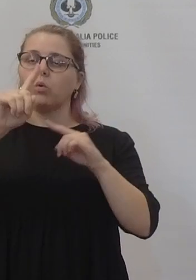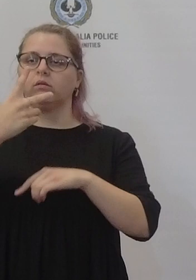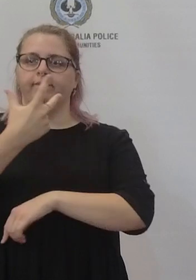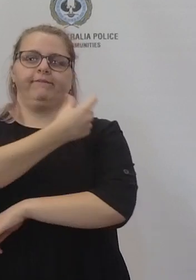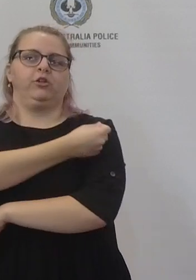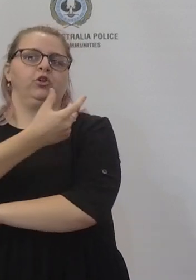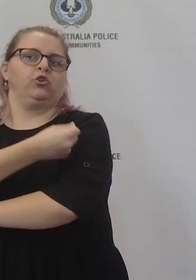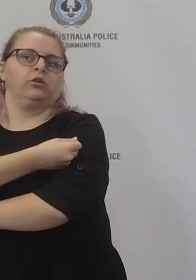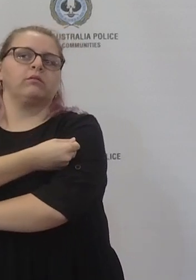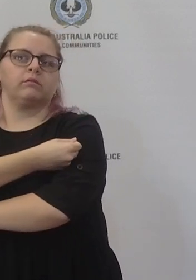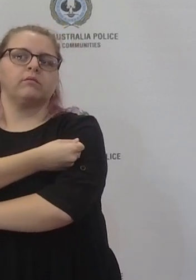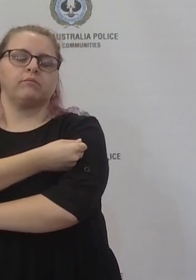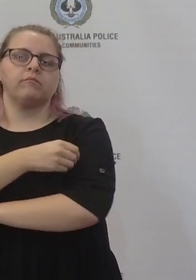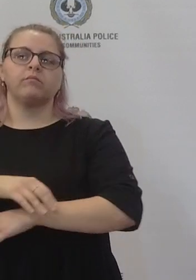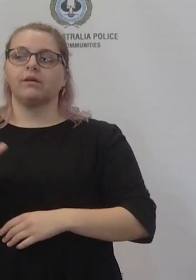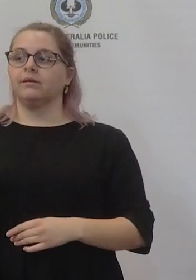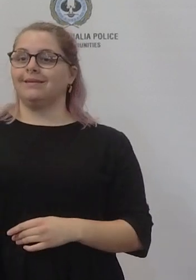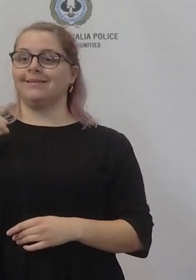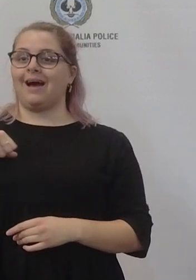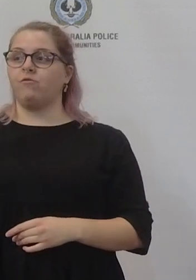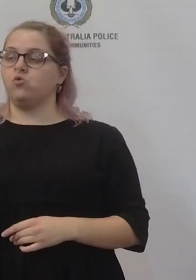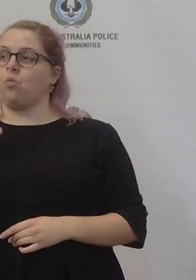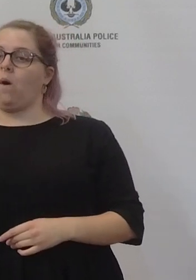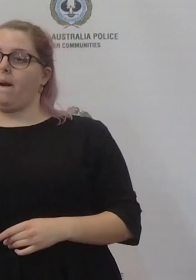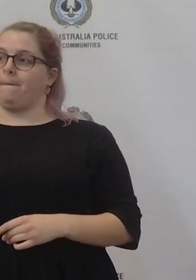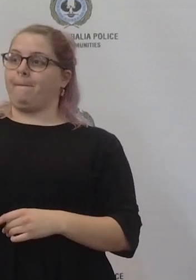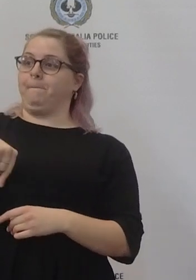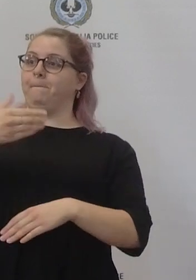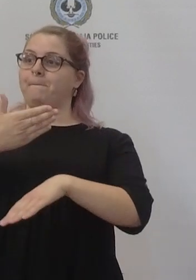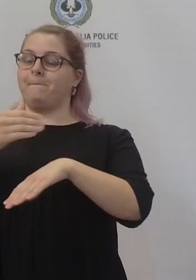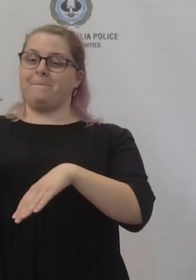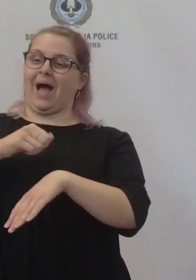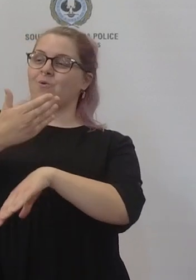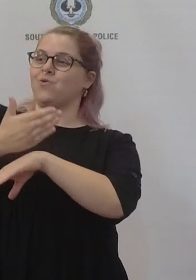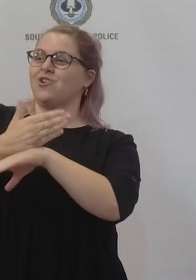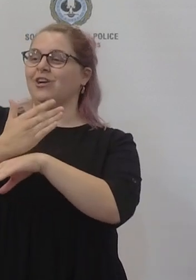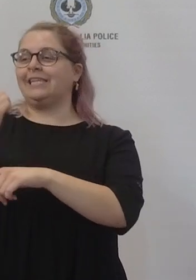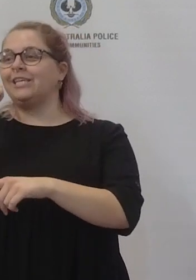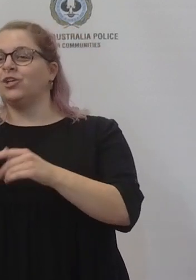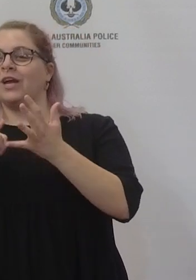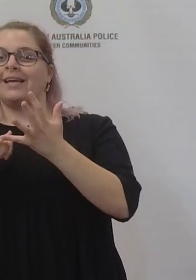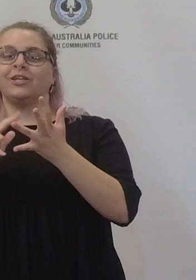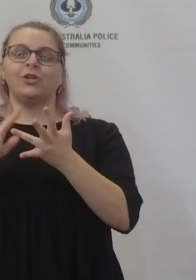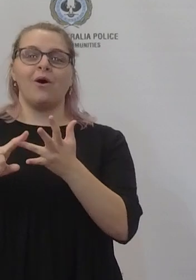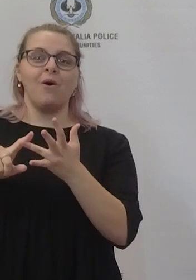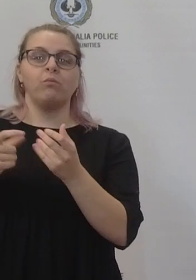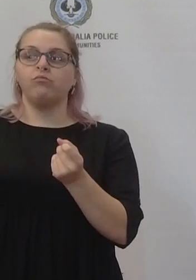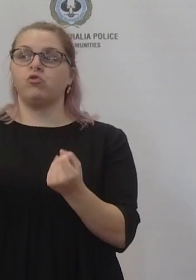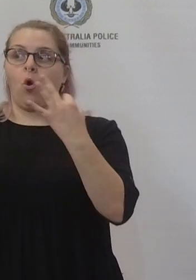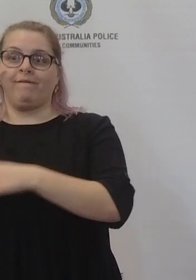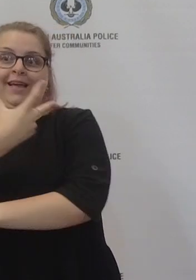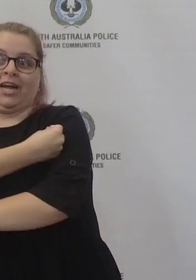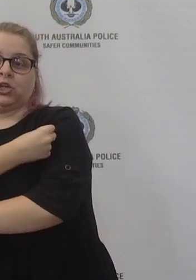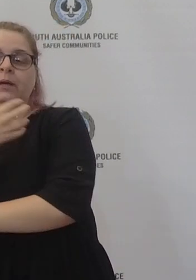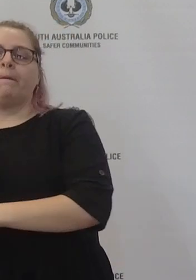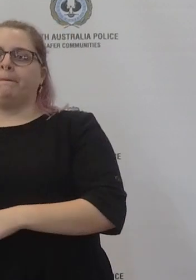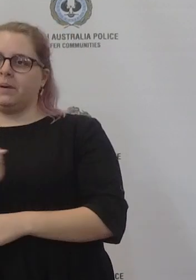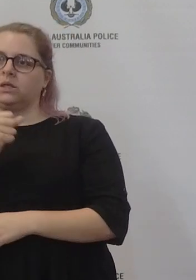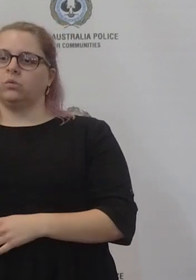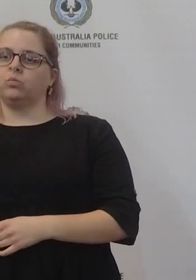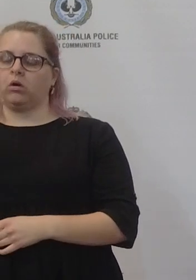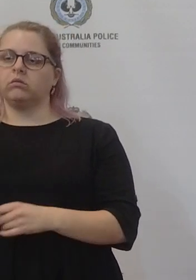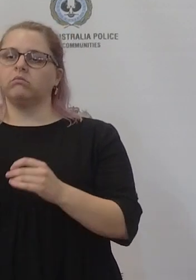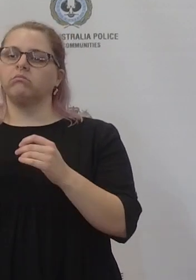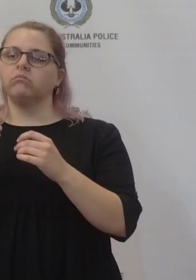any staff who are unvaccinated coming back to the workforce to wear a mask at all times while indoors and